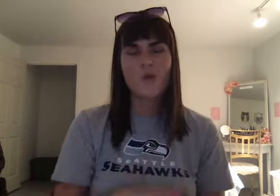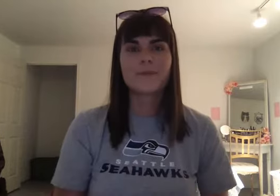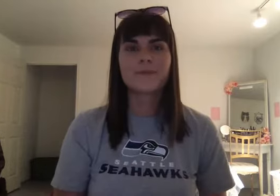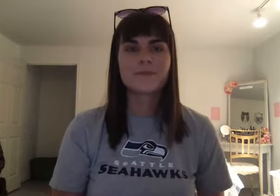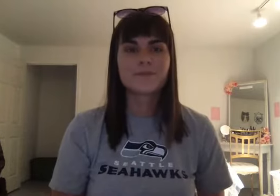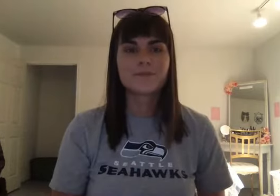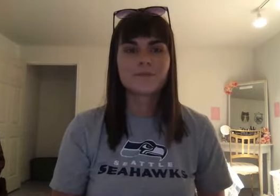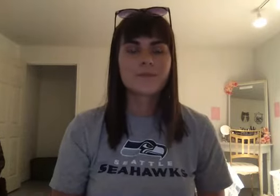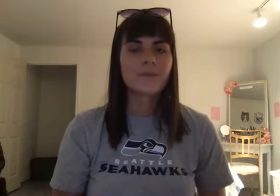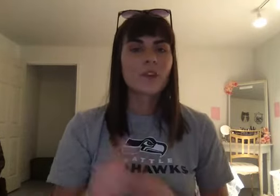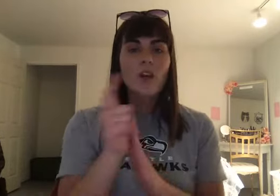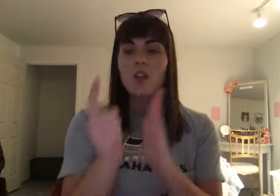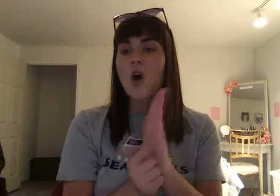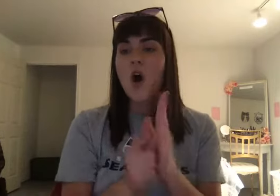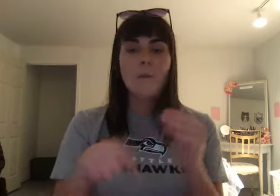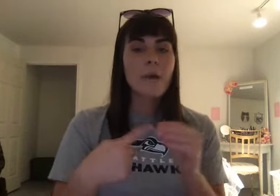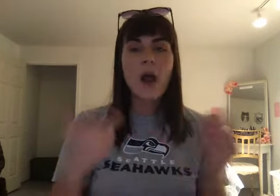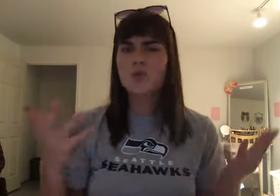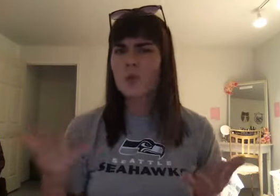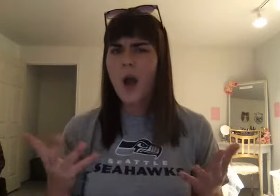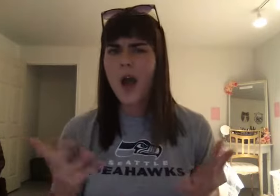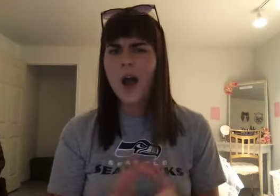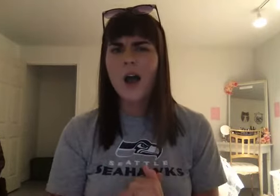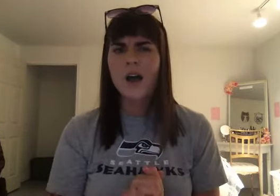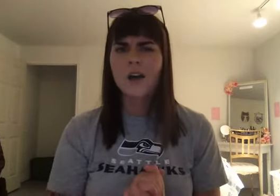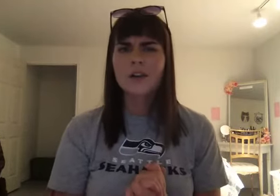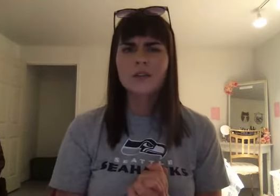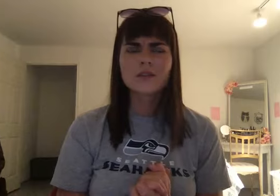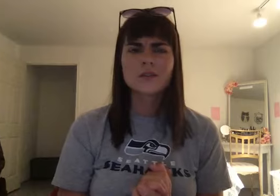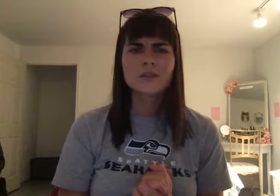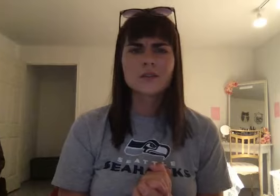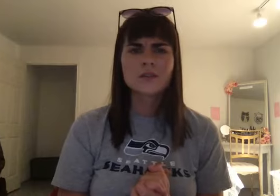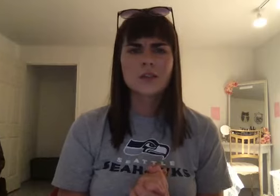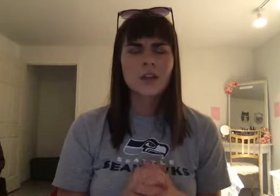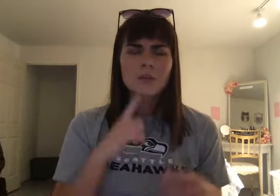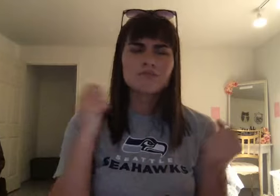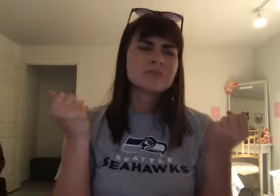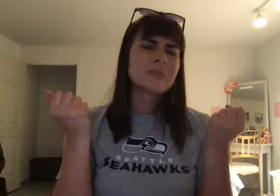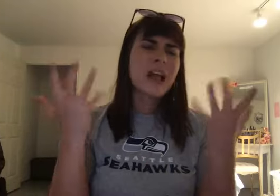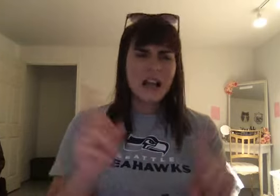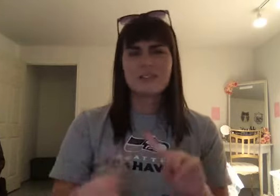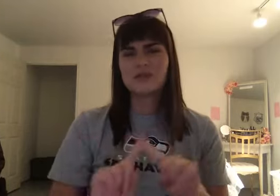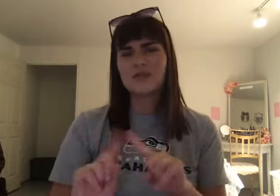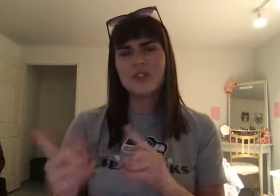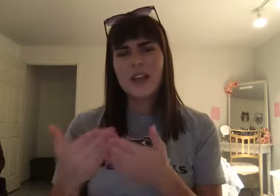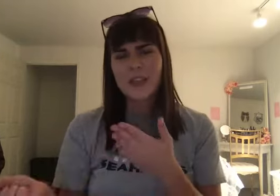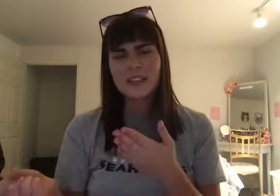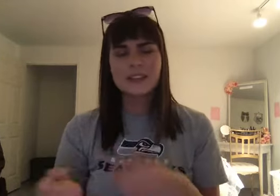A wide variety. Of aspects. Within Mesopotamian. And Sumerian. Civilization. This